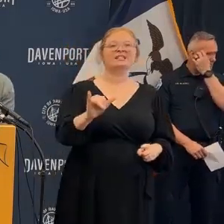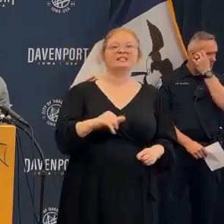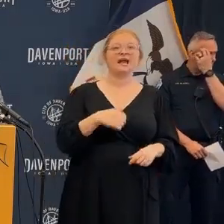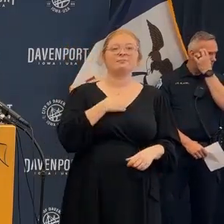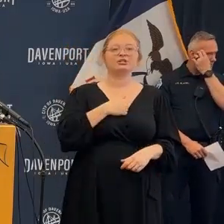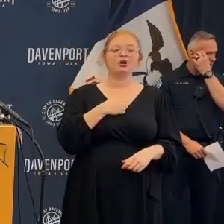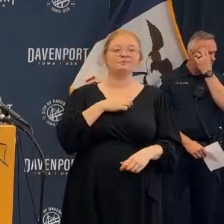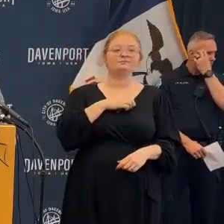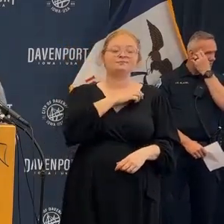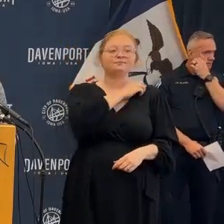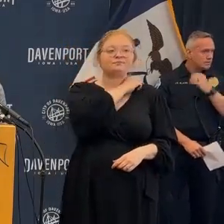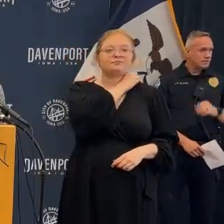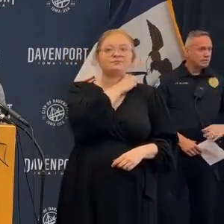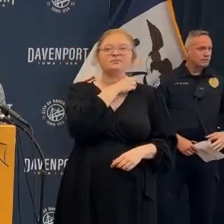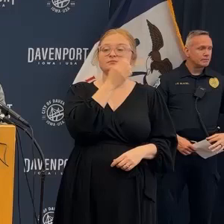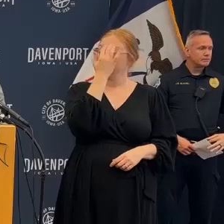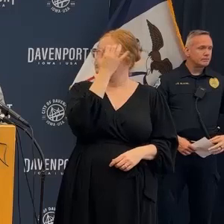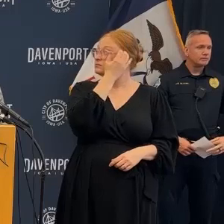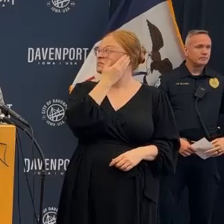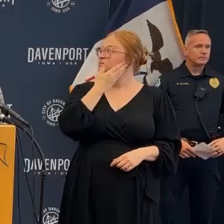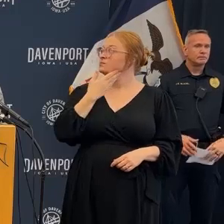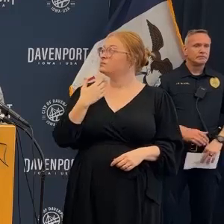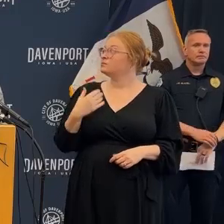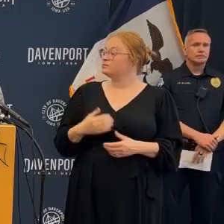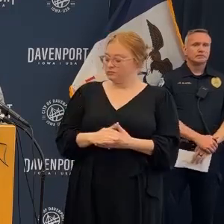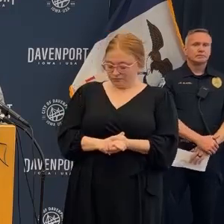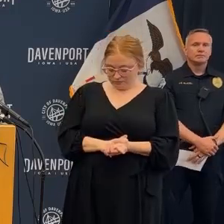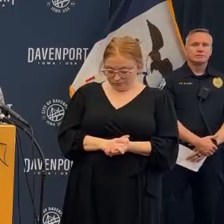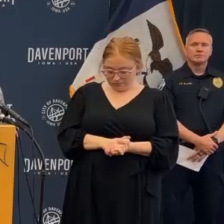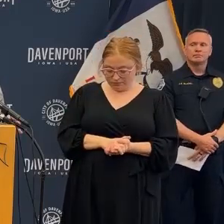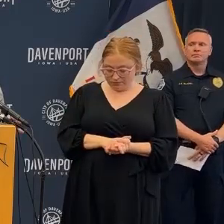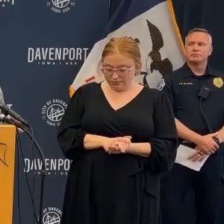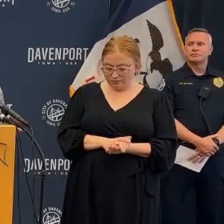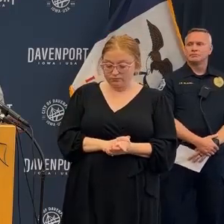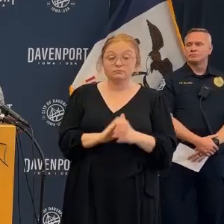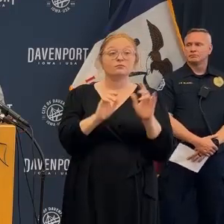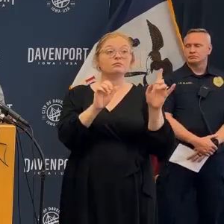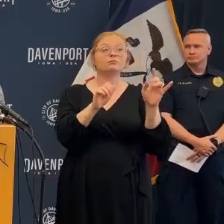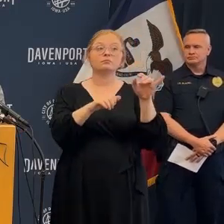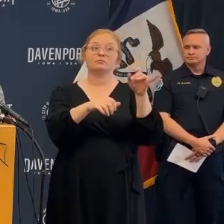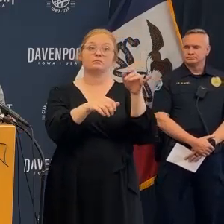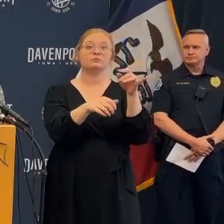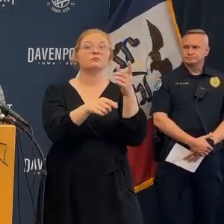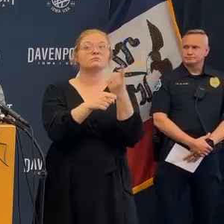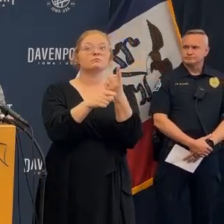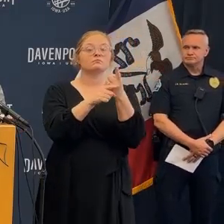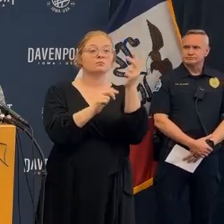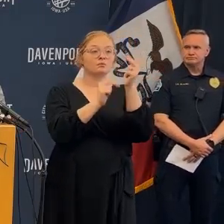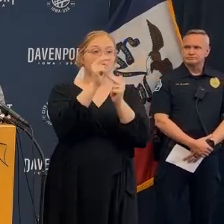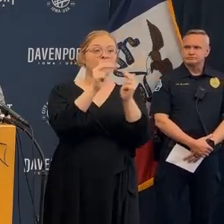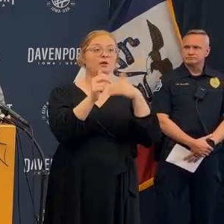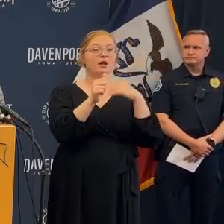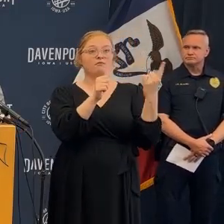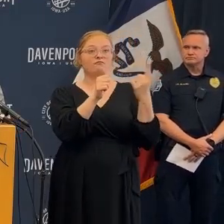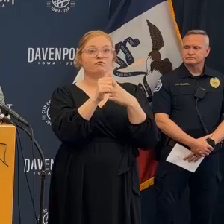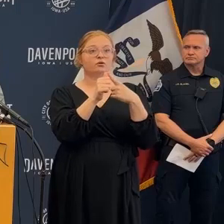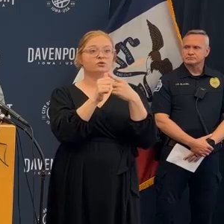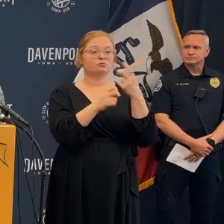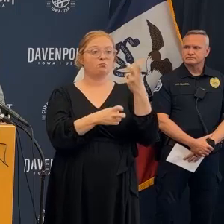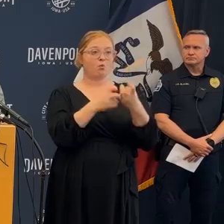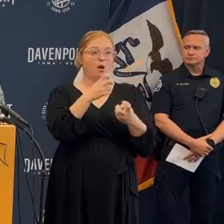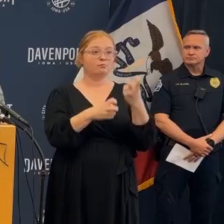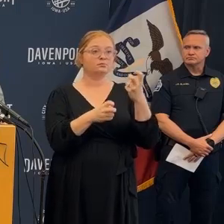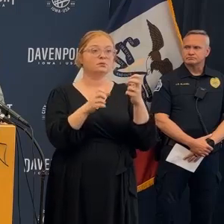it was seen as unsafe why were residents allowed to still in this how did this building pass inspection sorry I'm just going to stay up here I